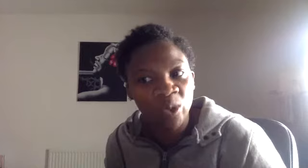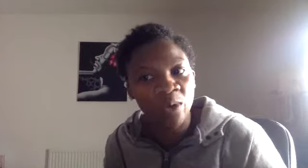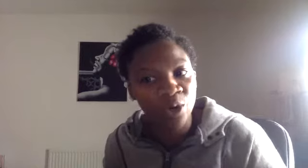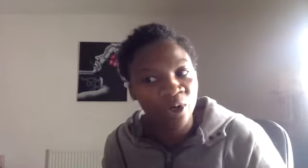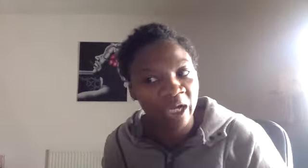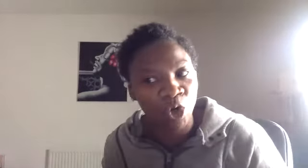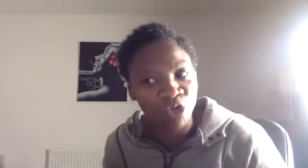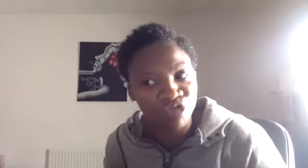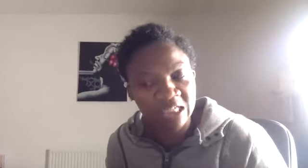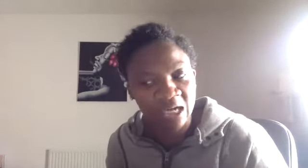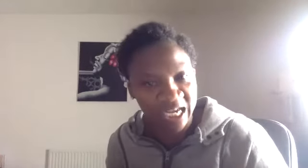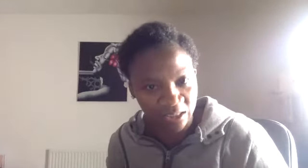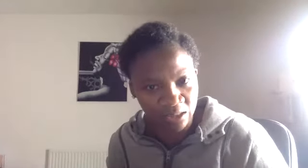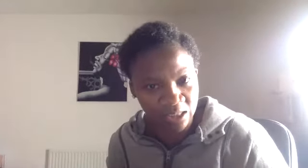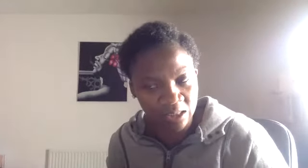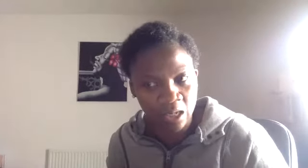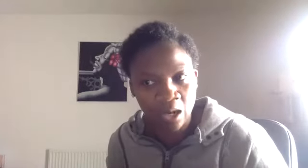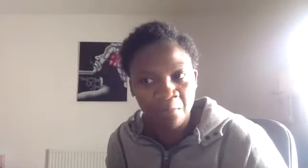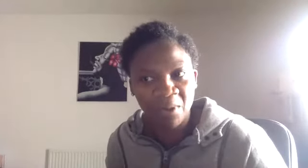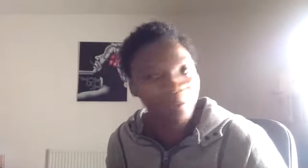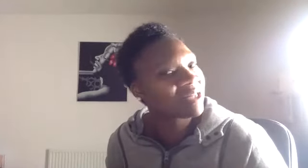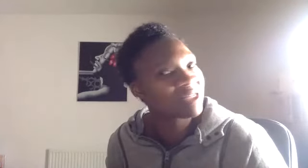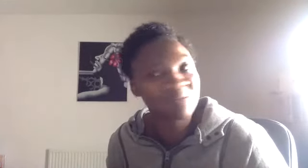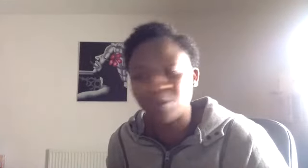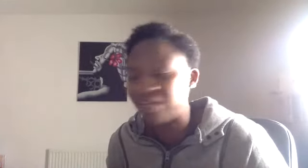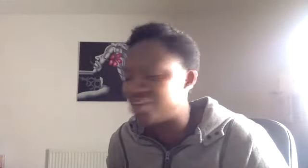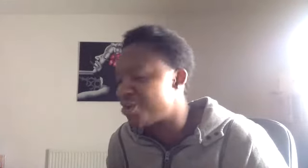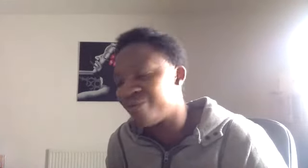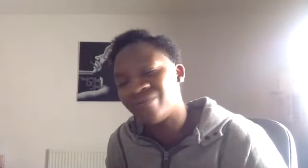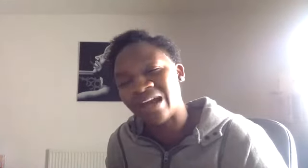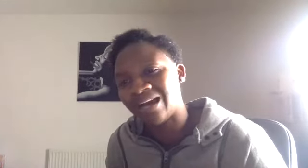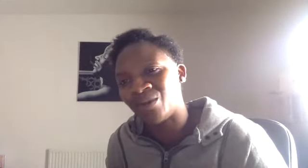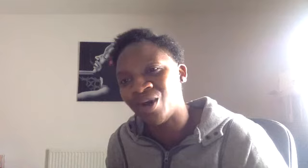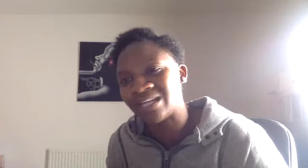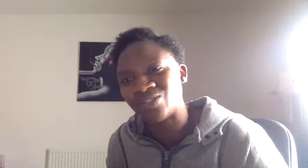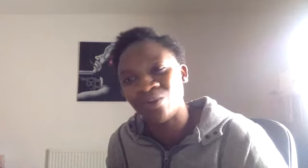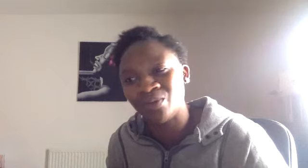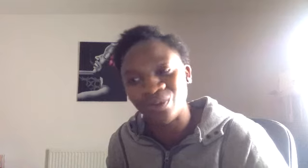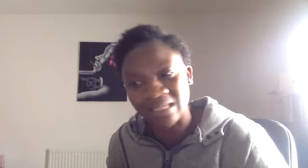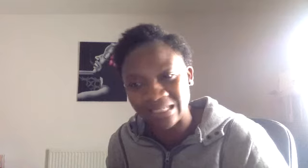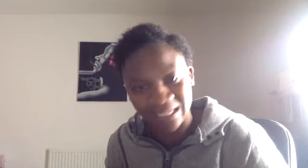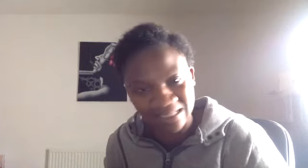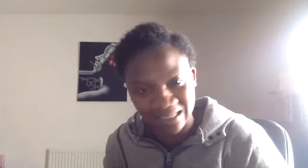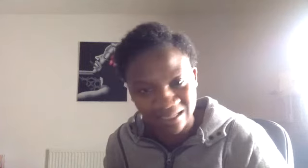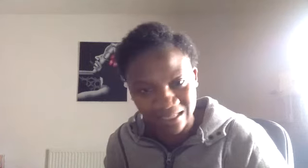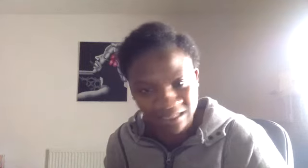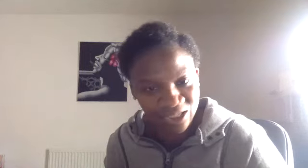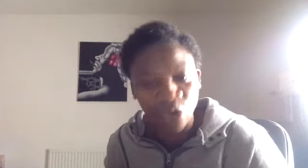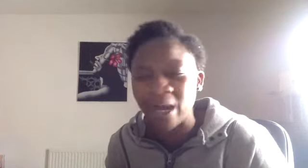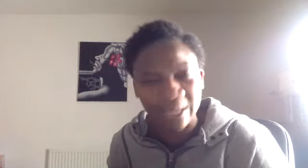work on the science, but it's, we know that our work is not purely science. There's no way that it